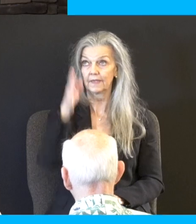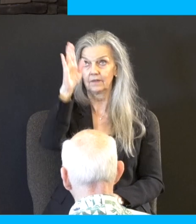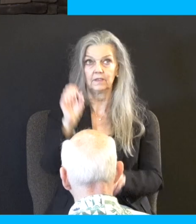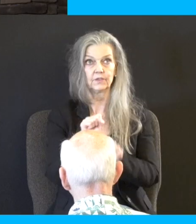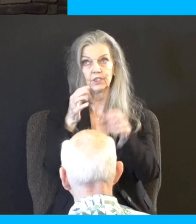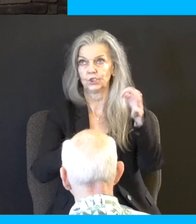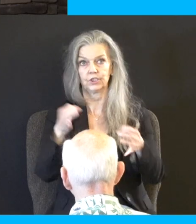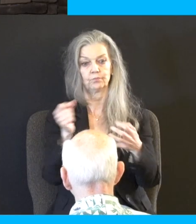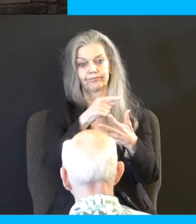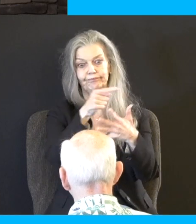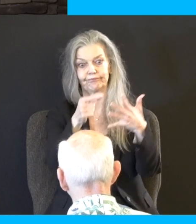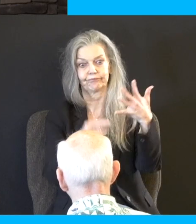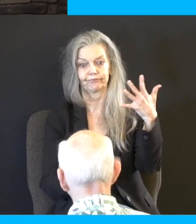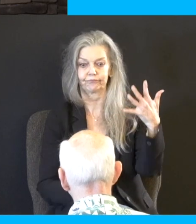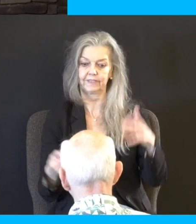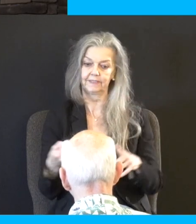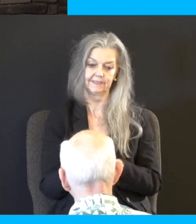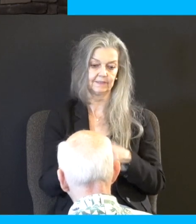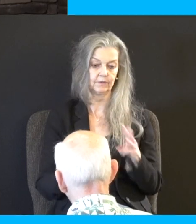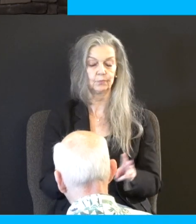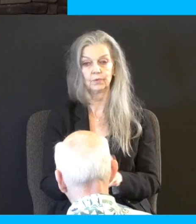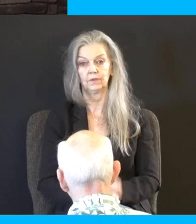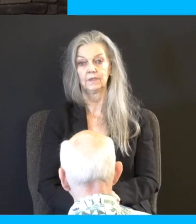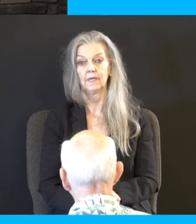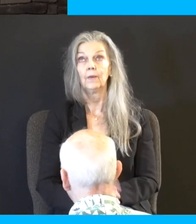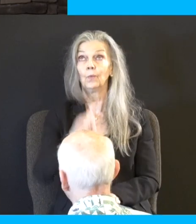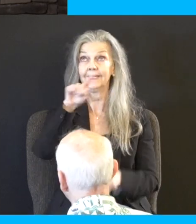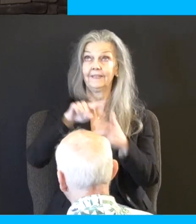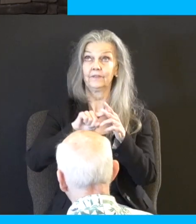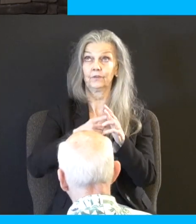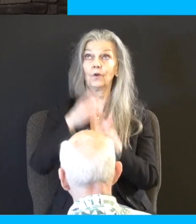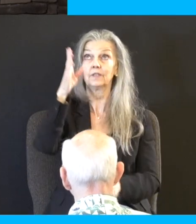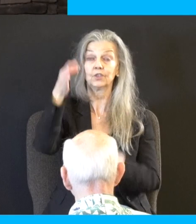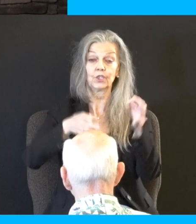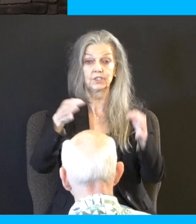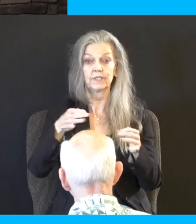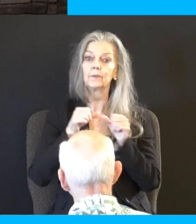things that are plaguing this world but once he starts, it will not stop but until it starts, sadly many of these things continue.